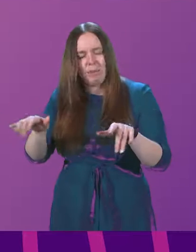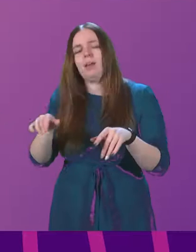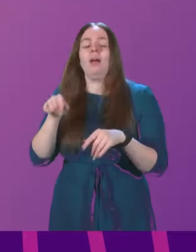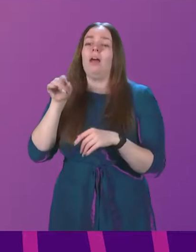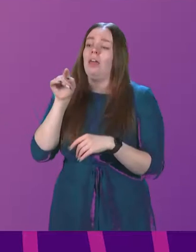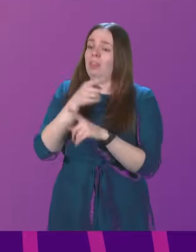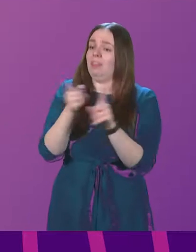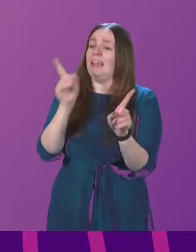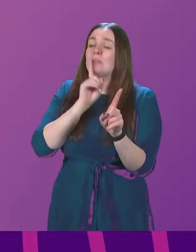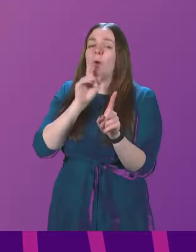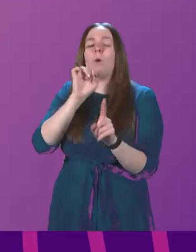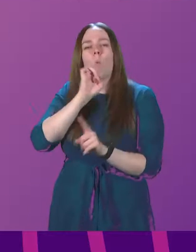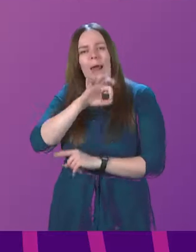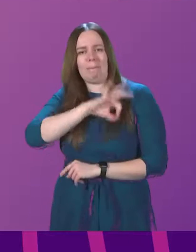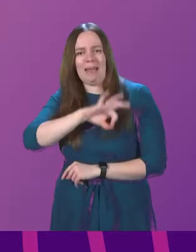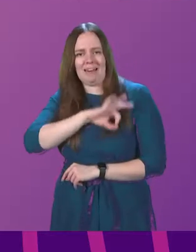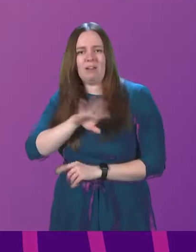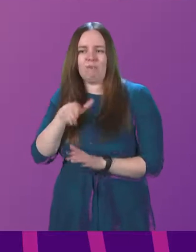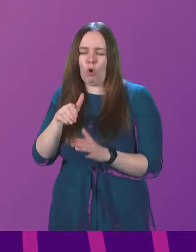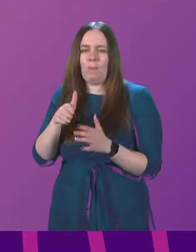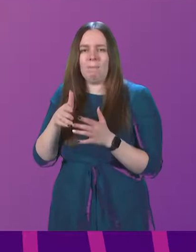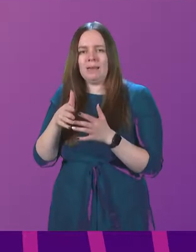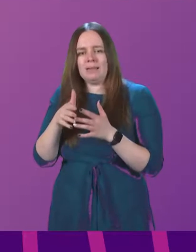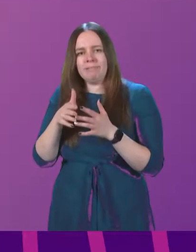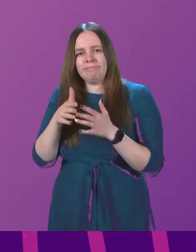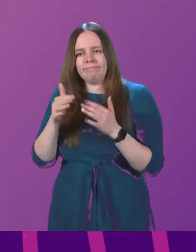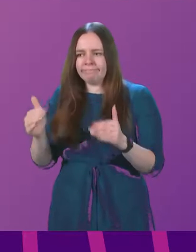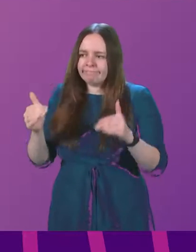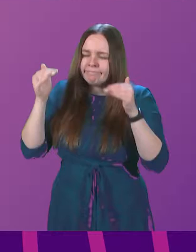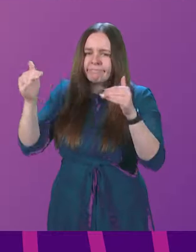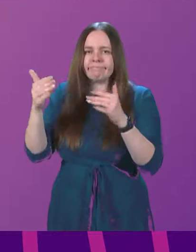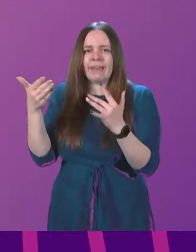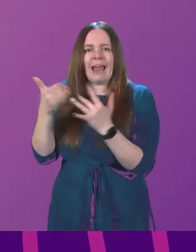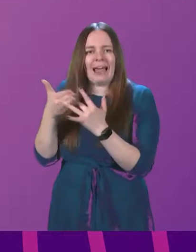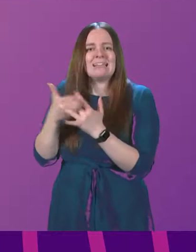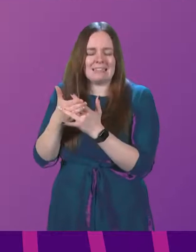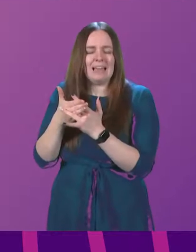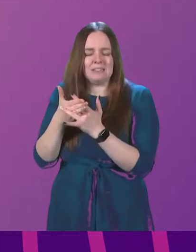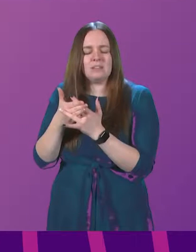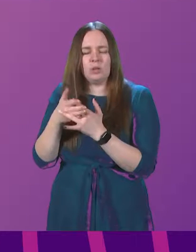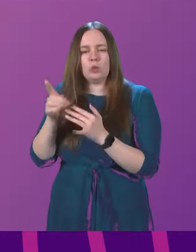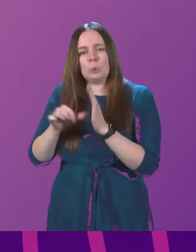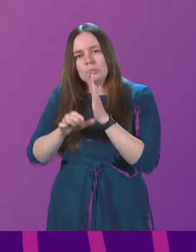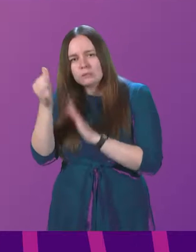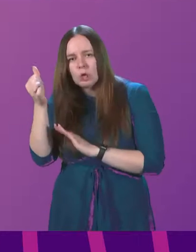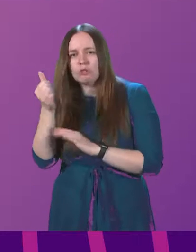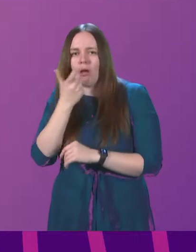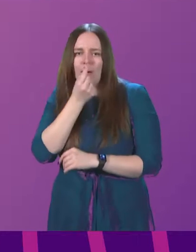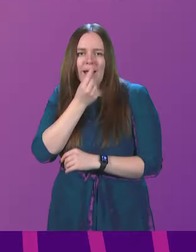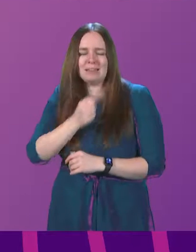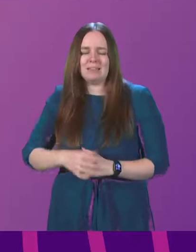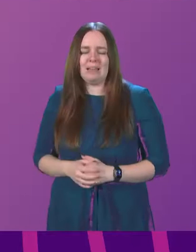will benefit from that increased level of access to surgical capacity